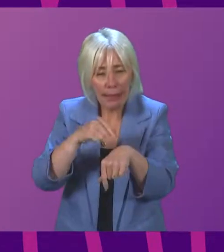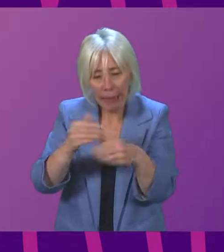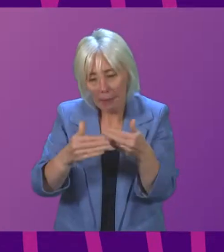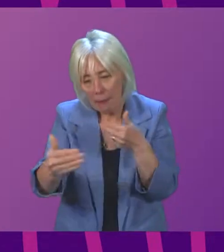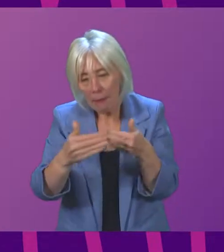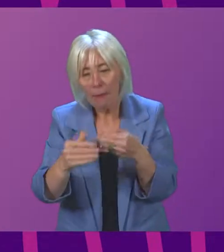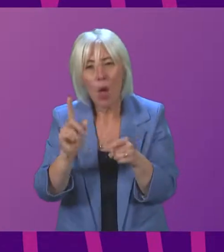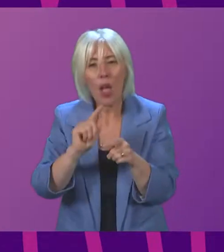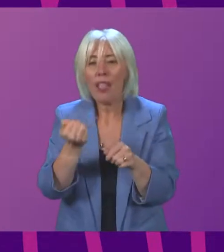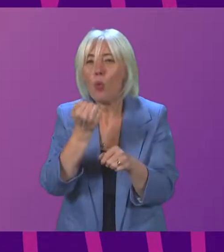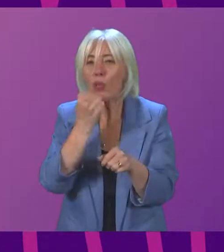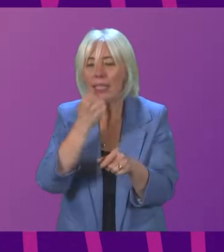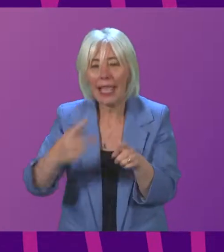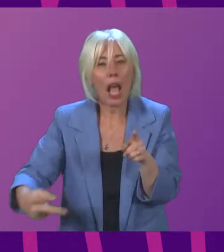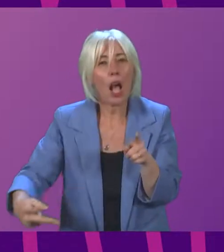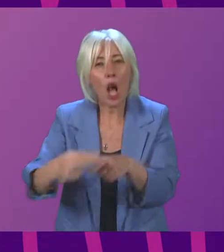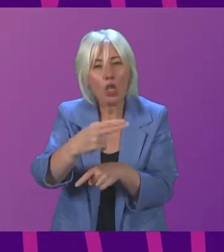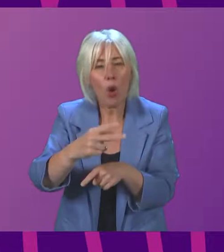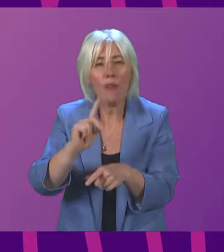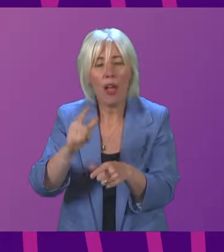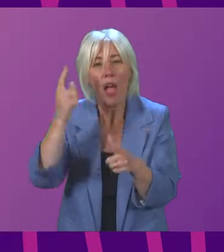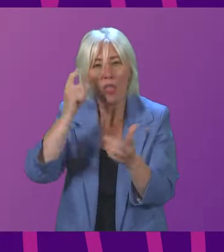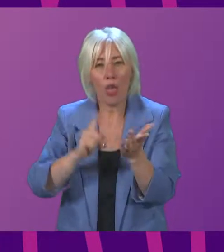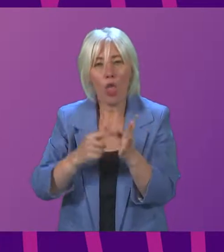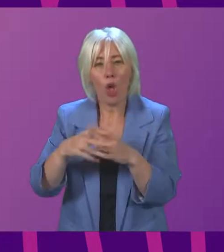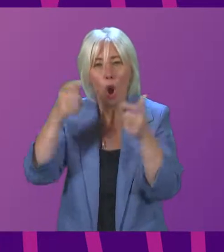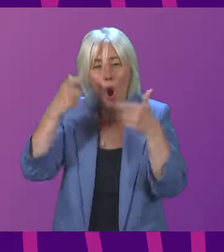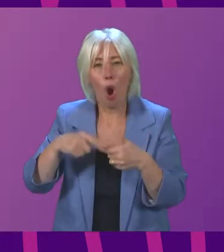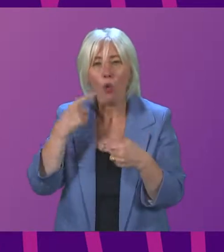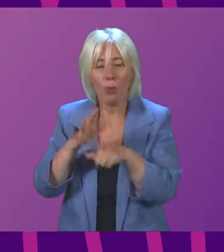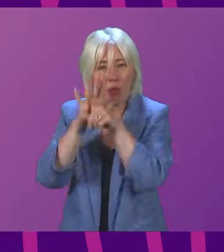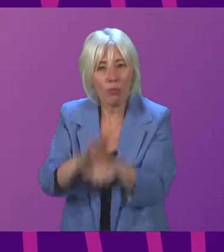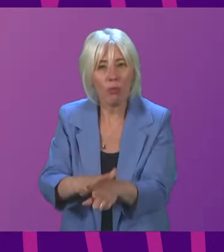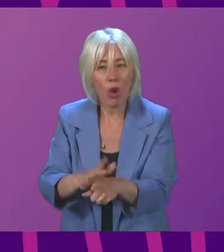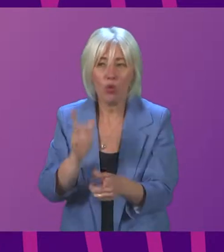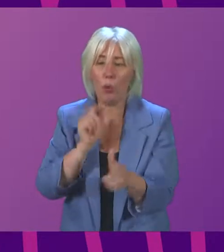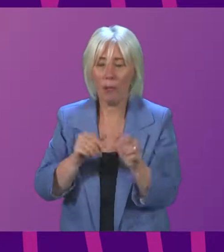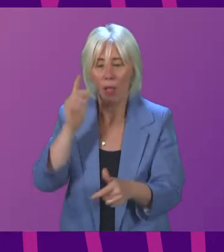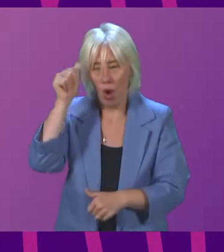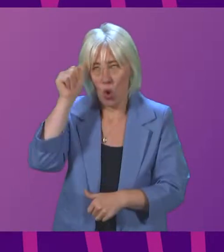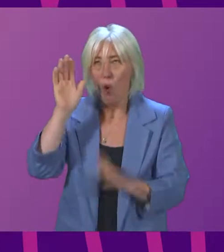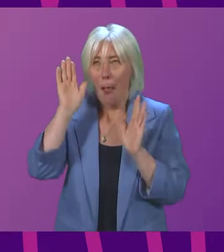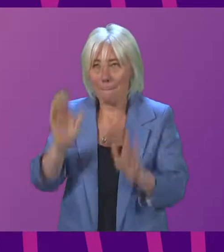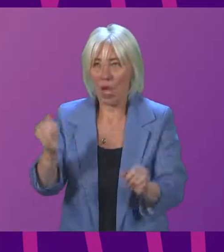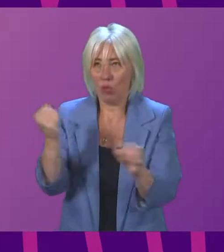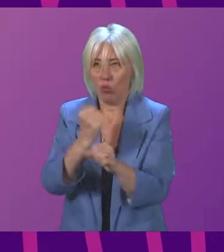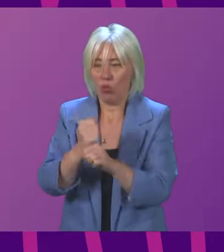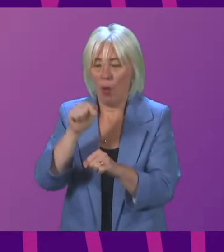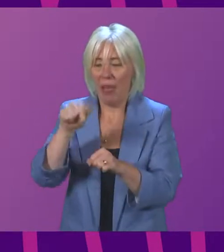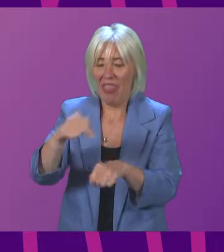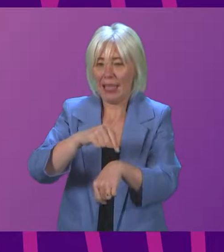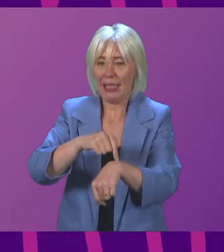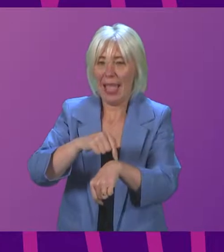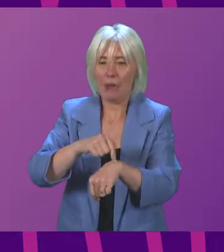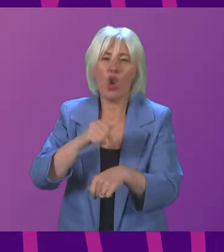is the cut-off date when the law will be enforced, so that people can have certainty when this work needs to be done, rather than just some kind of vague,